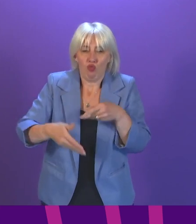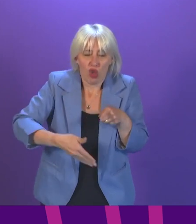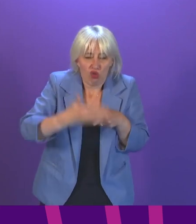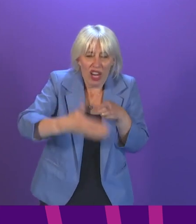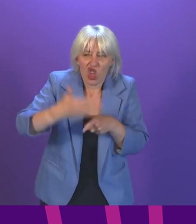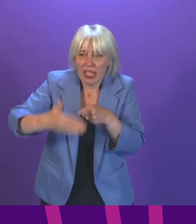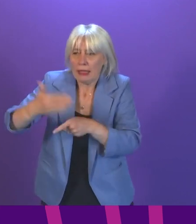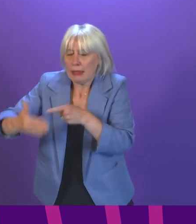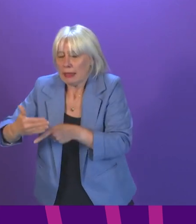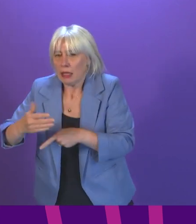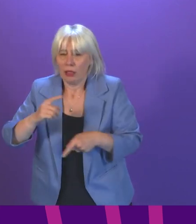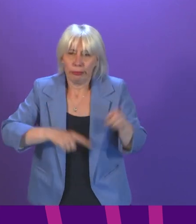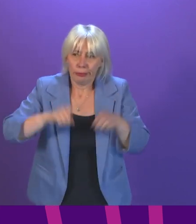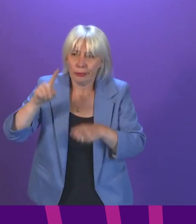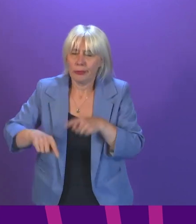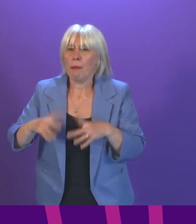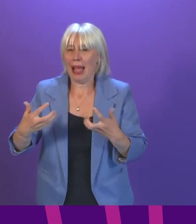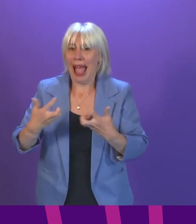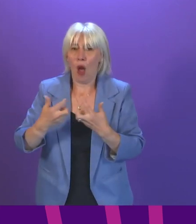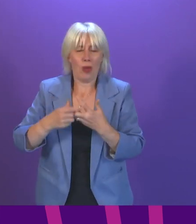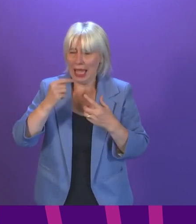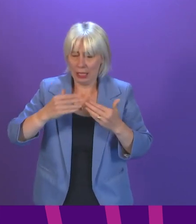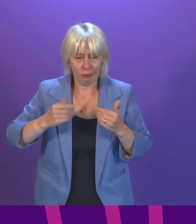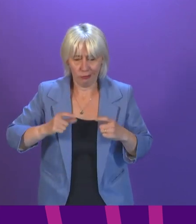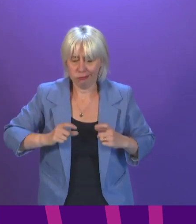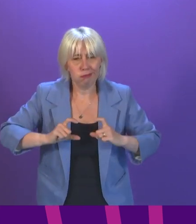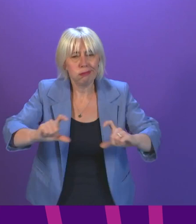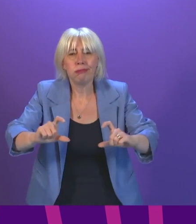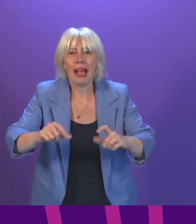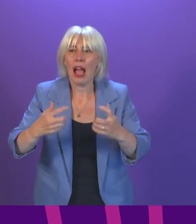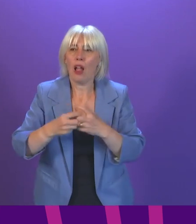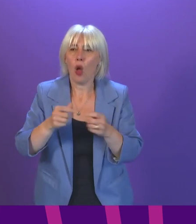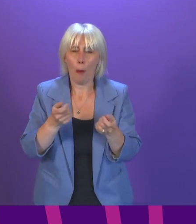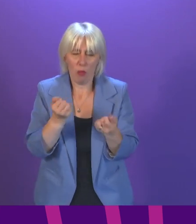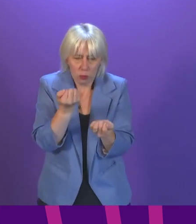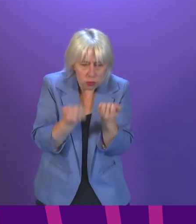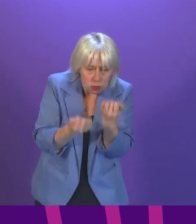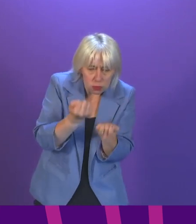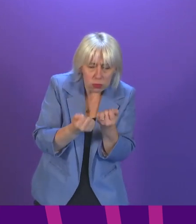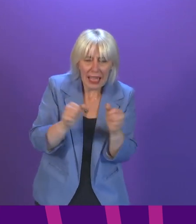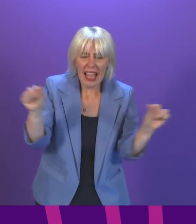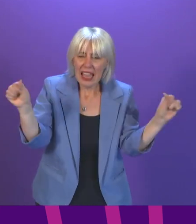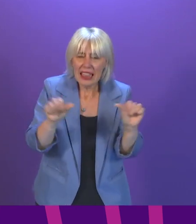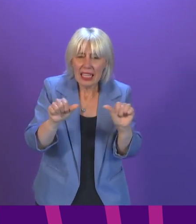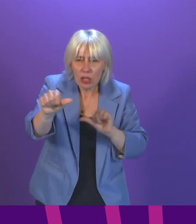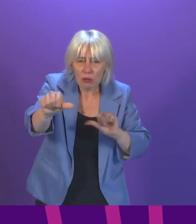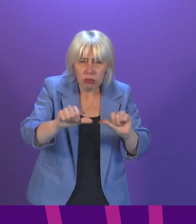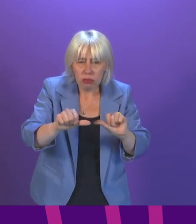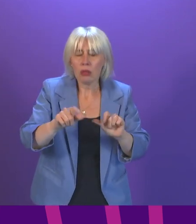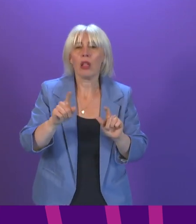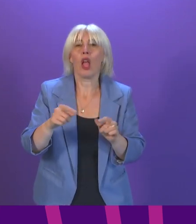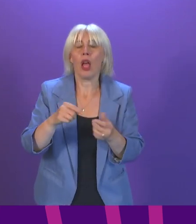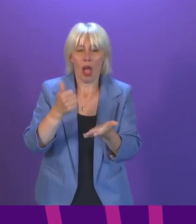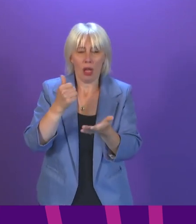varying degrees, is how we do so in the most proportionate and least restrictive way possible. In the Scottish Government's view, COVID